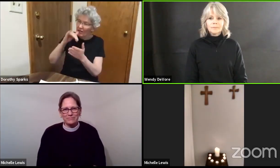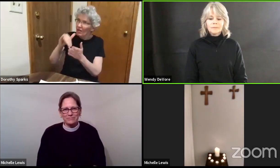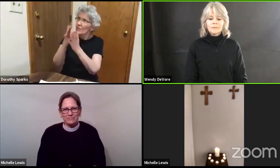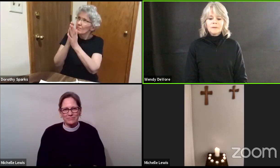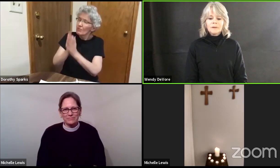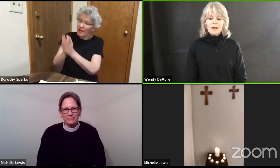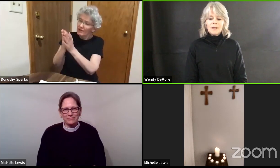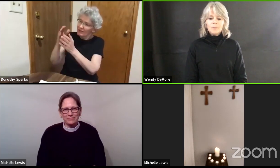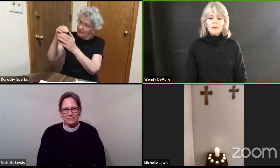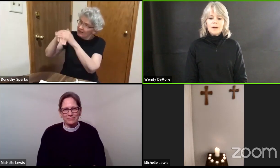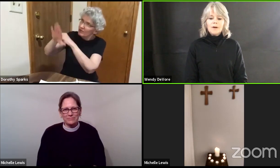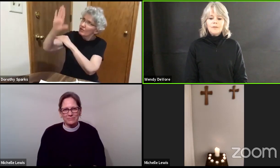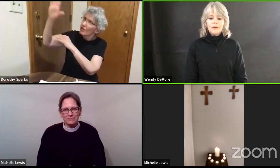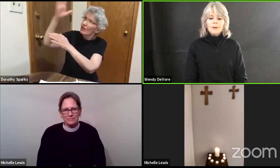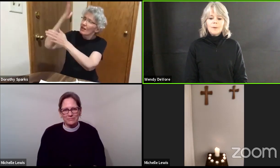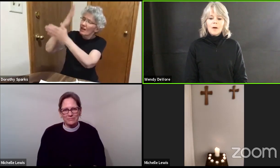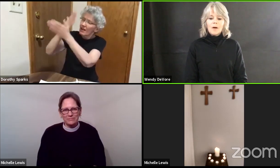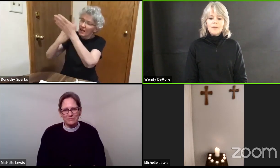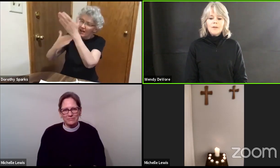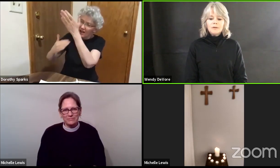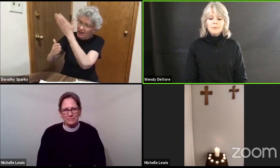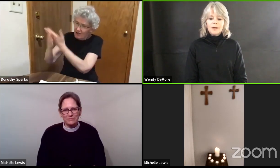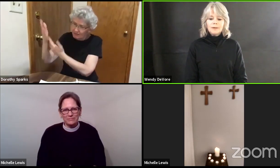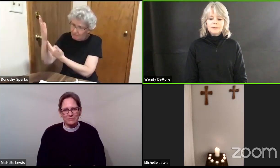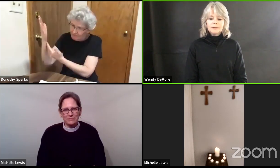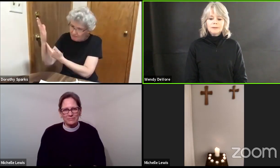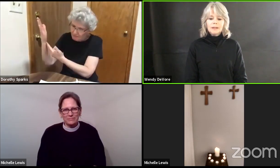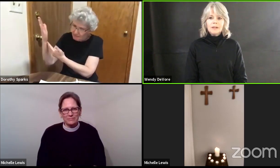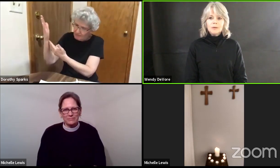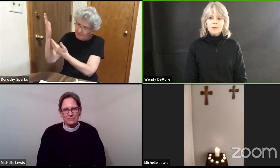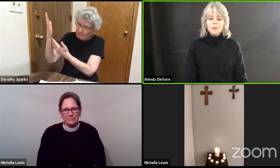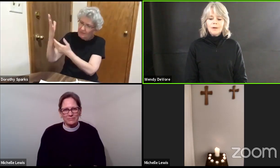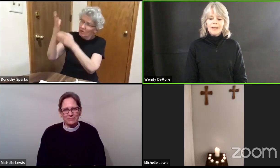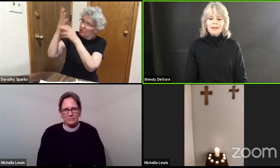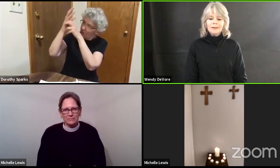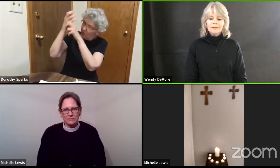God, we offer up all these prayers into your hands.